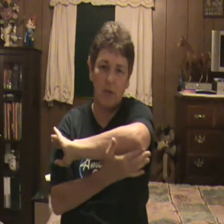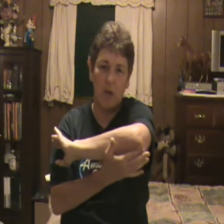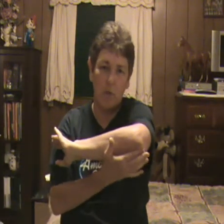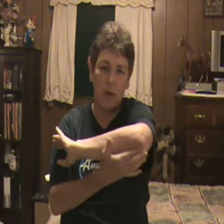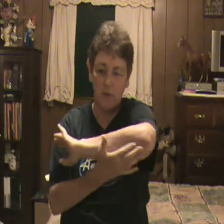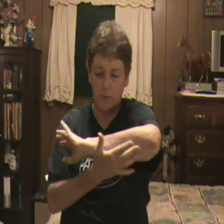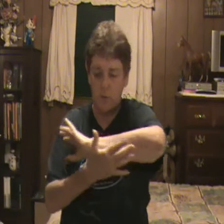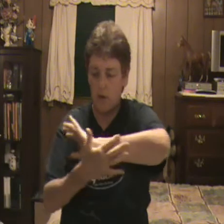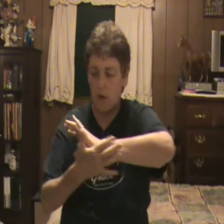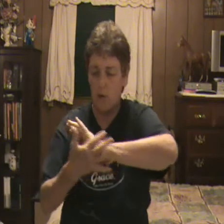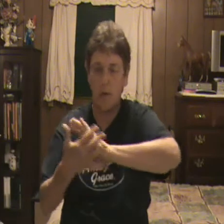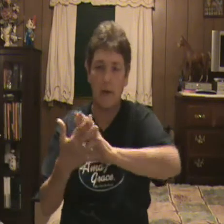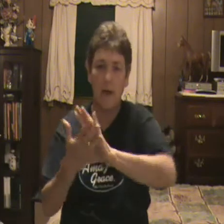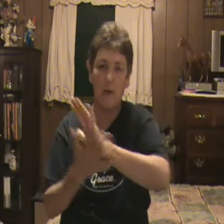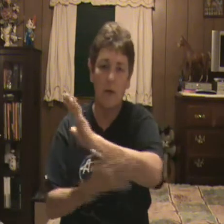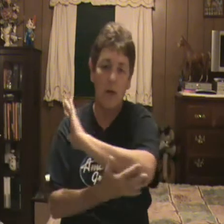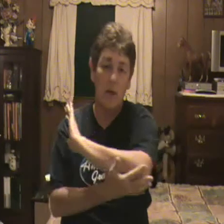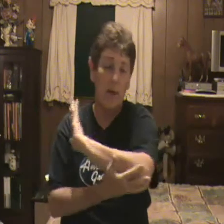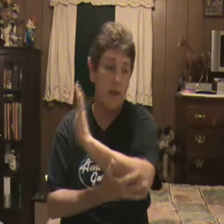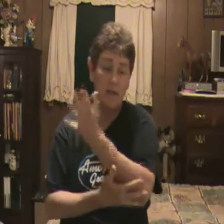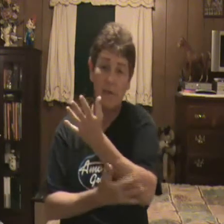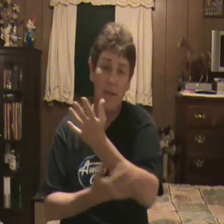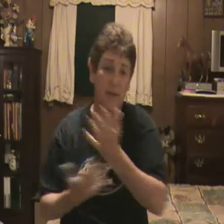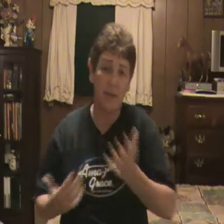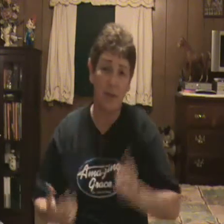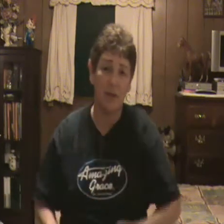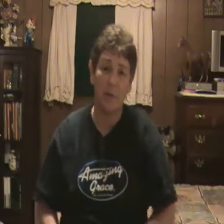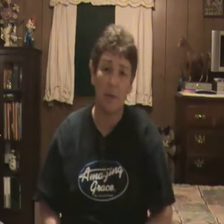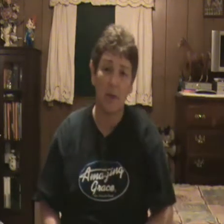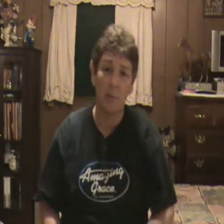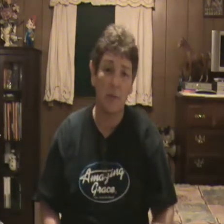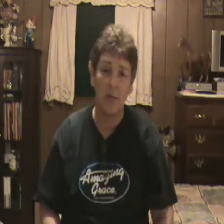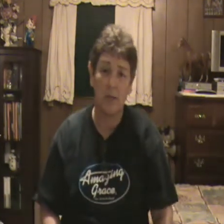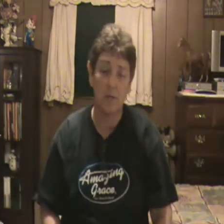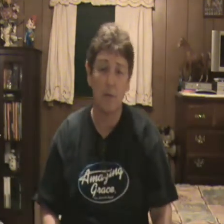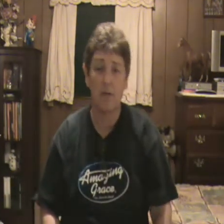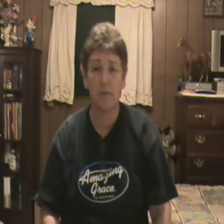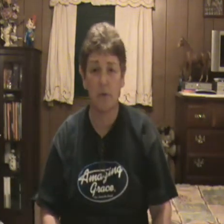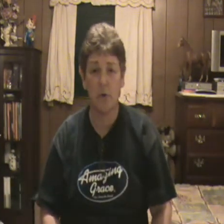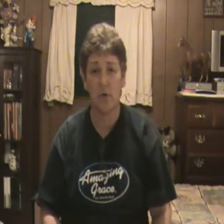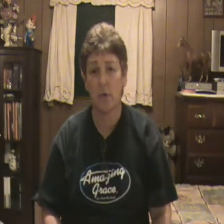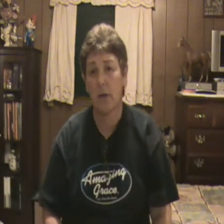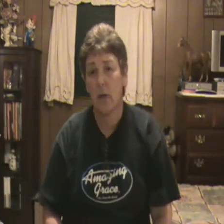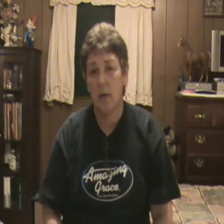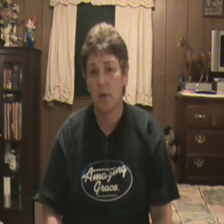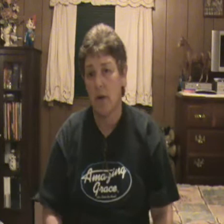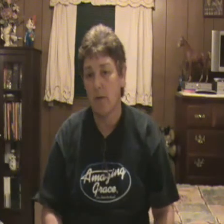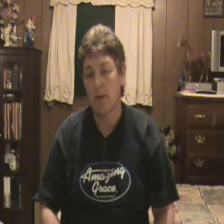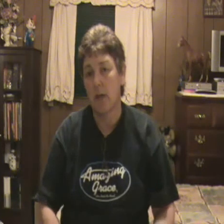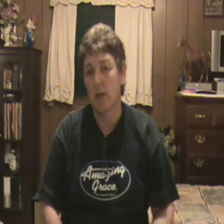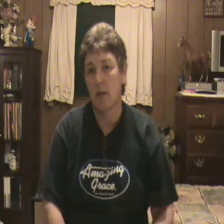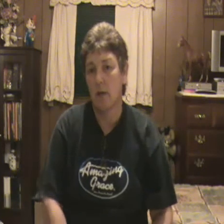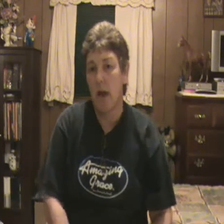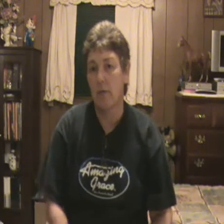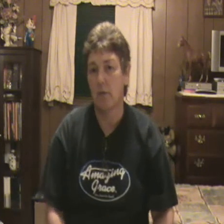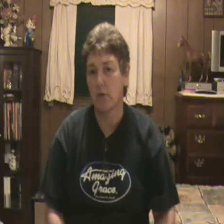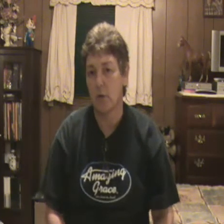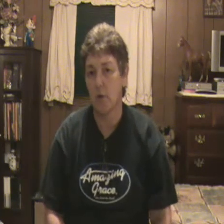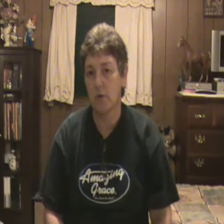shock waves were going all the way down, and, you know, that even cleared up in a couple of days too after surgery. So everything, you know, after the surgery,